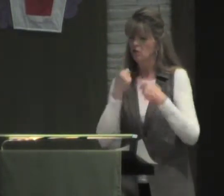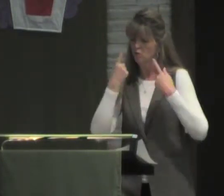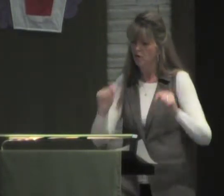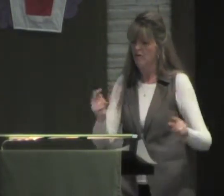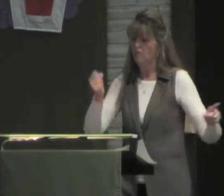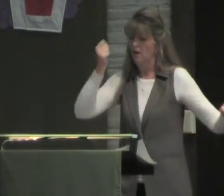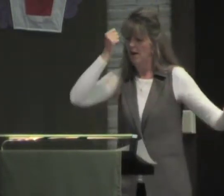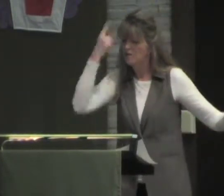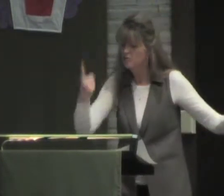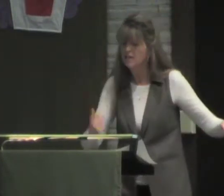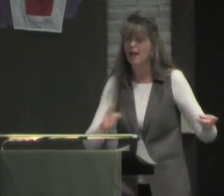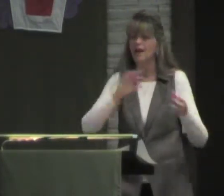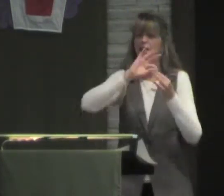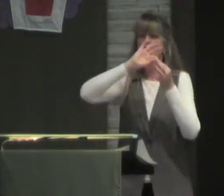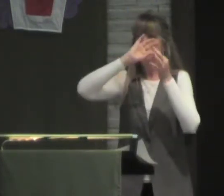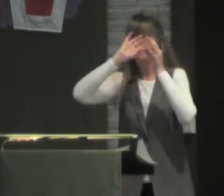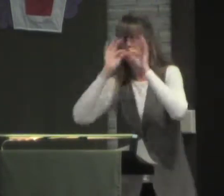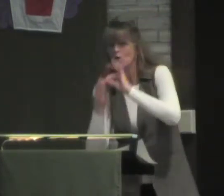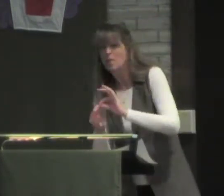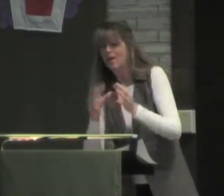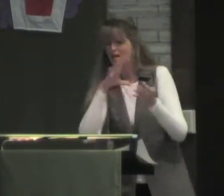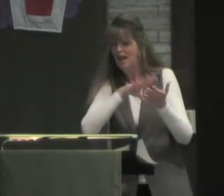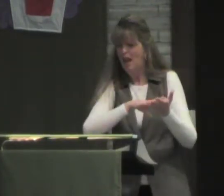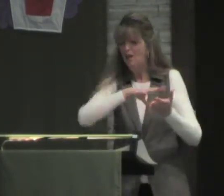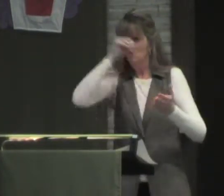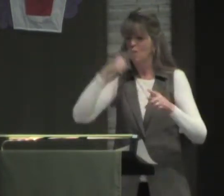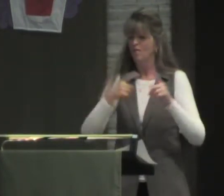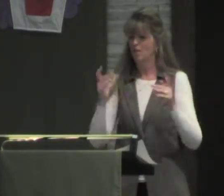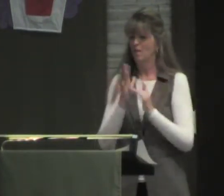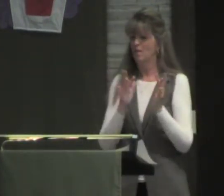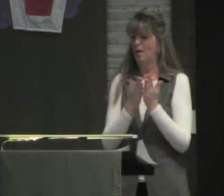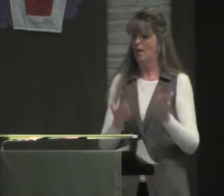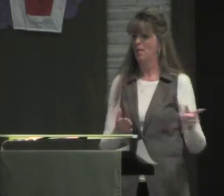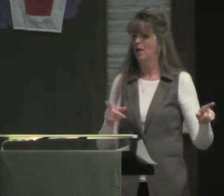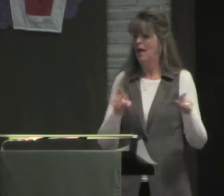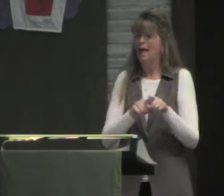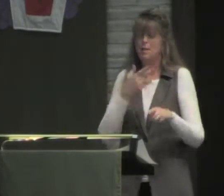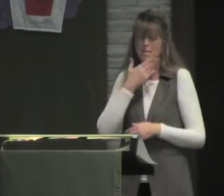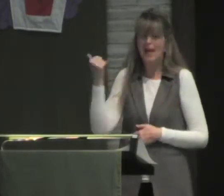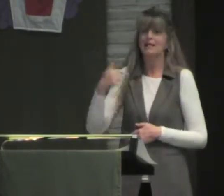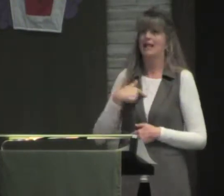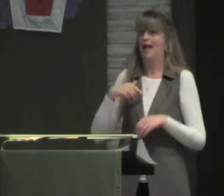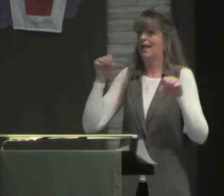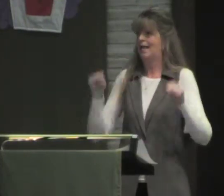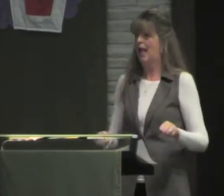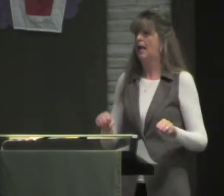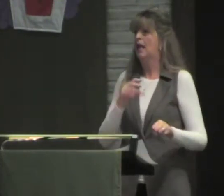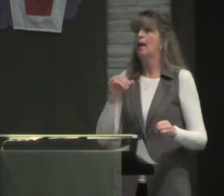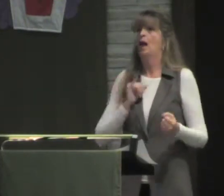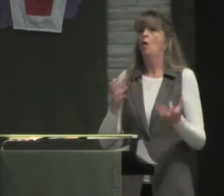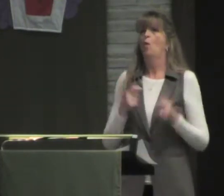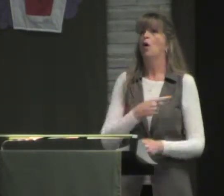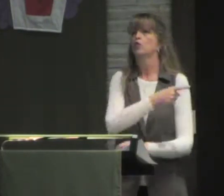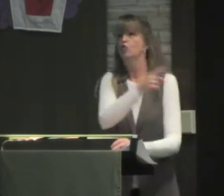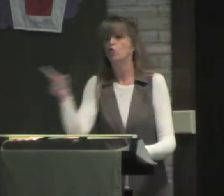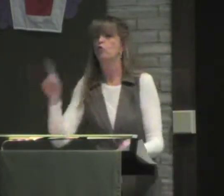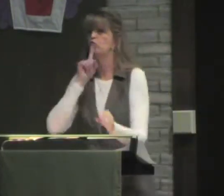I am forever committed to understanding and interpreting and learning from this book as best I can.